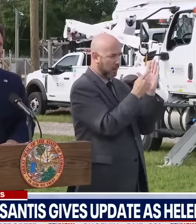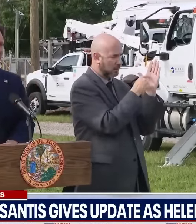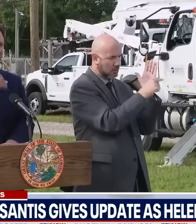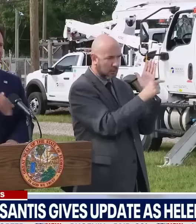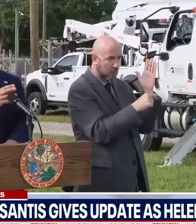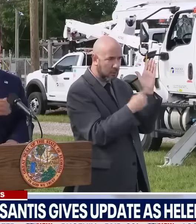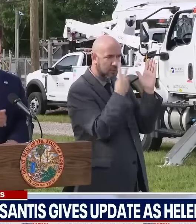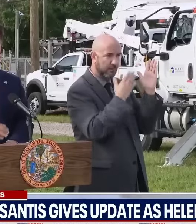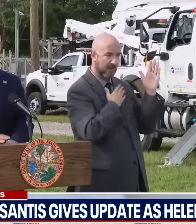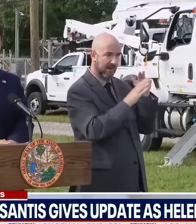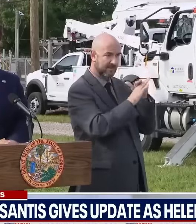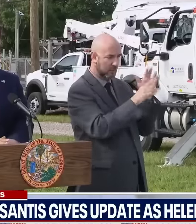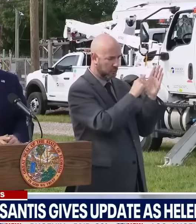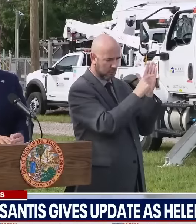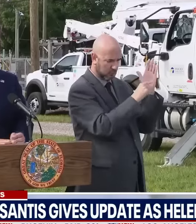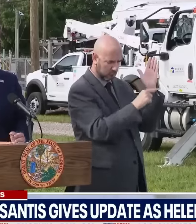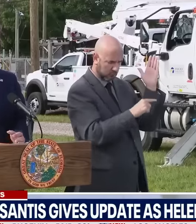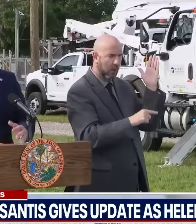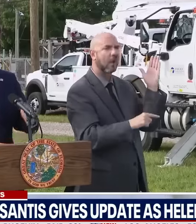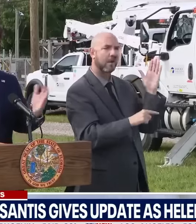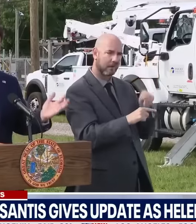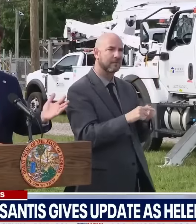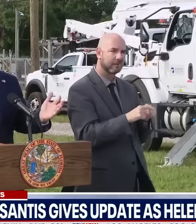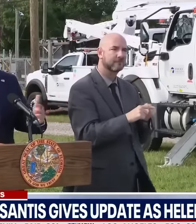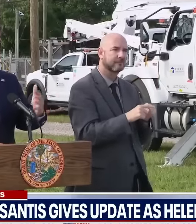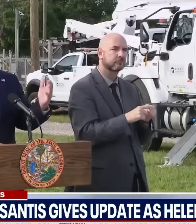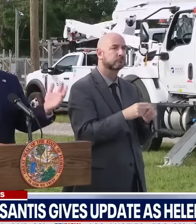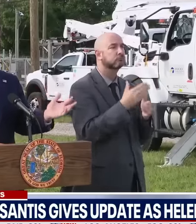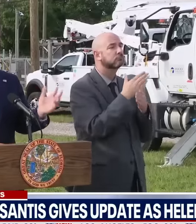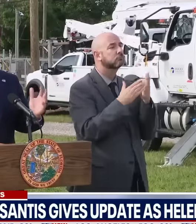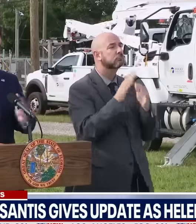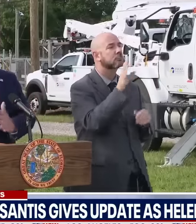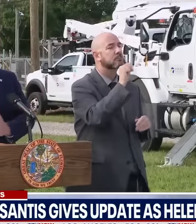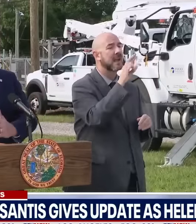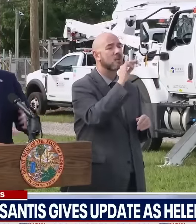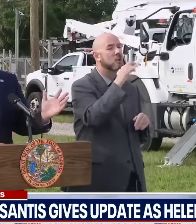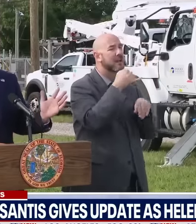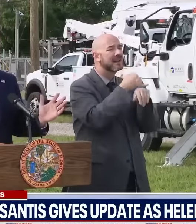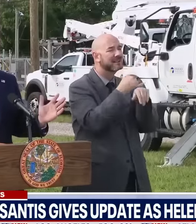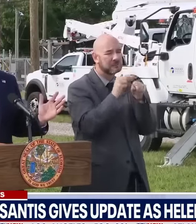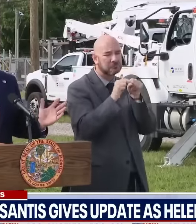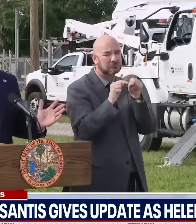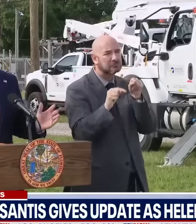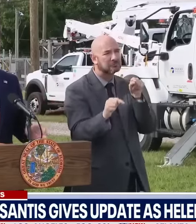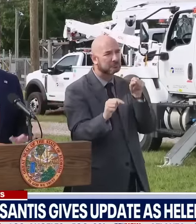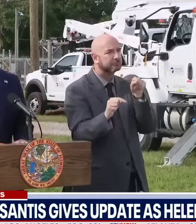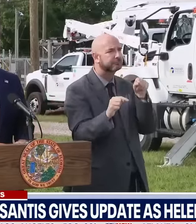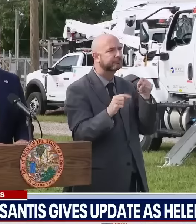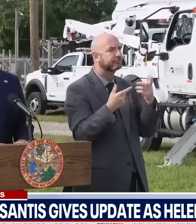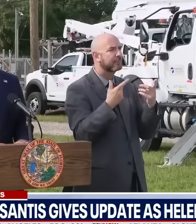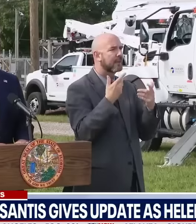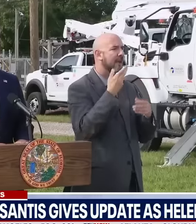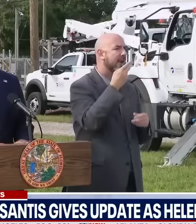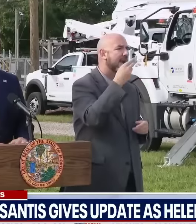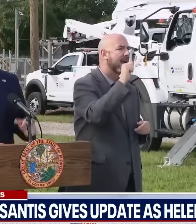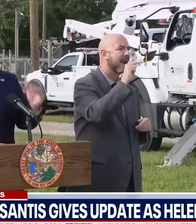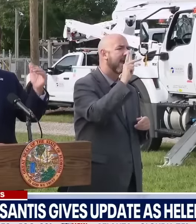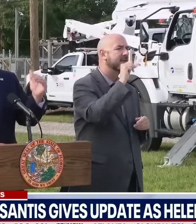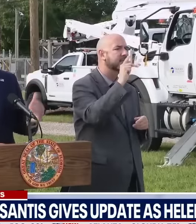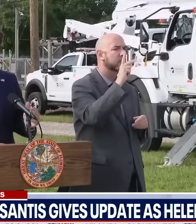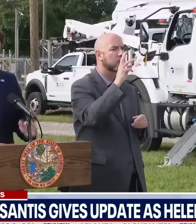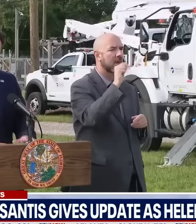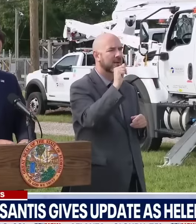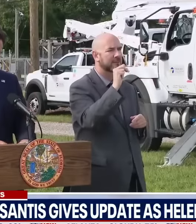of the barrier islands up the west coast of Florida. Some of the counties like Wakala and Franklin have done broader evacuation orders.